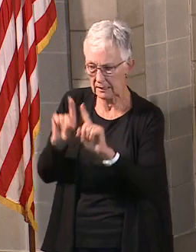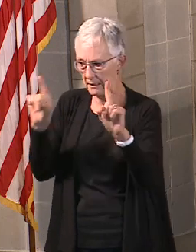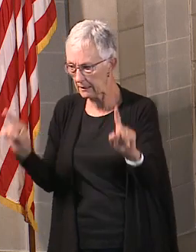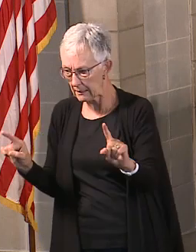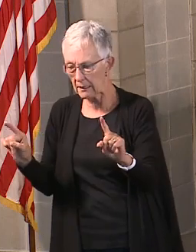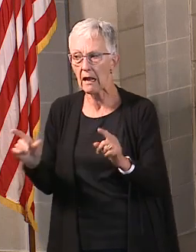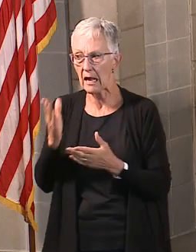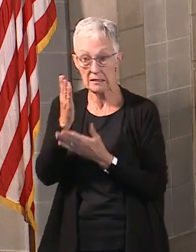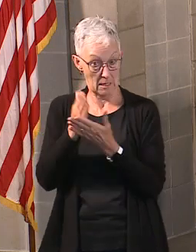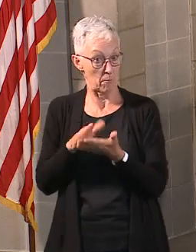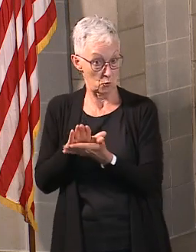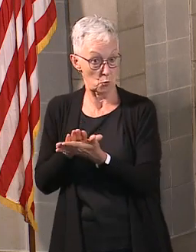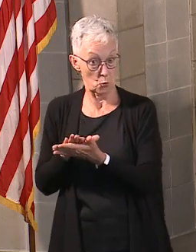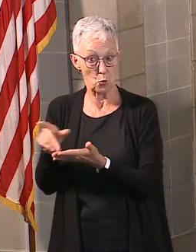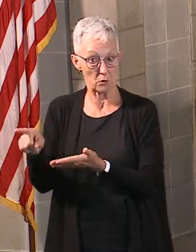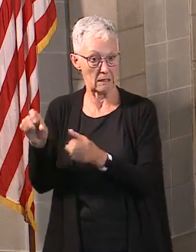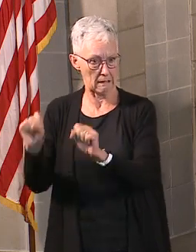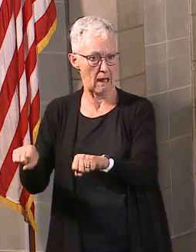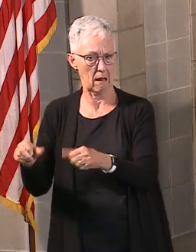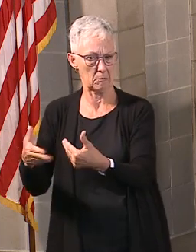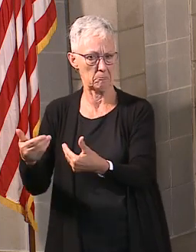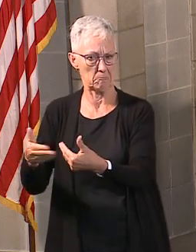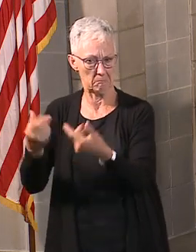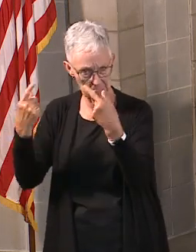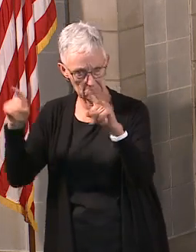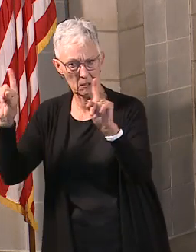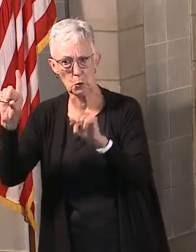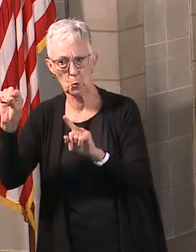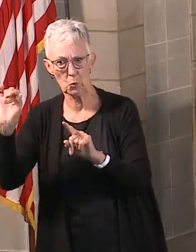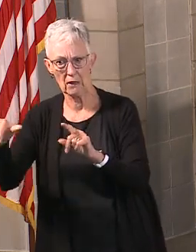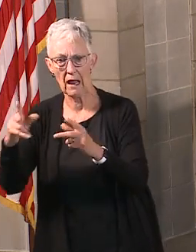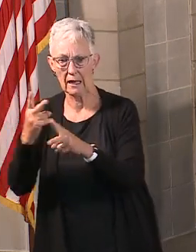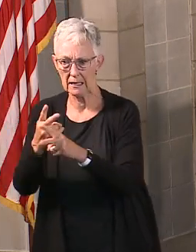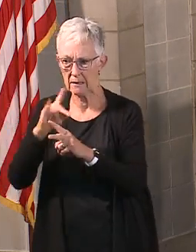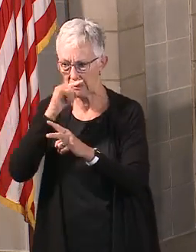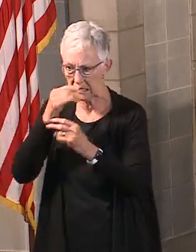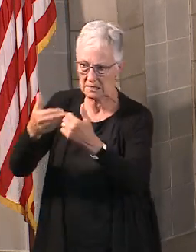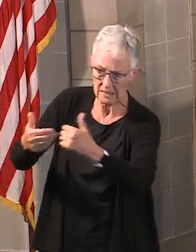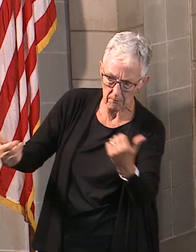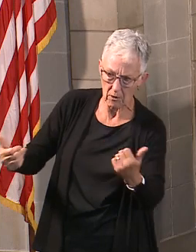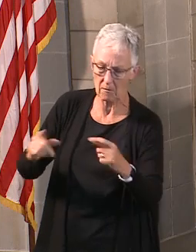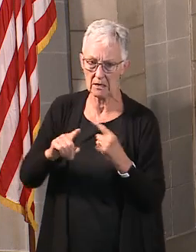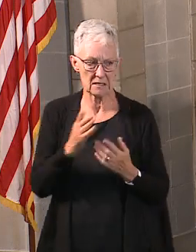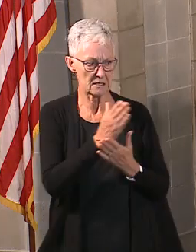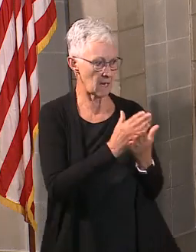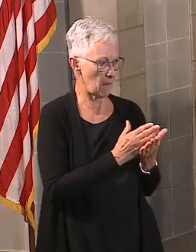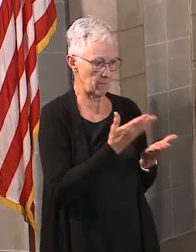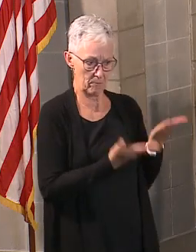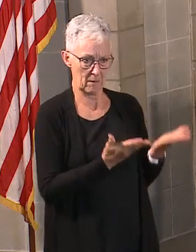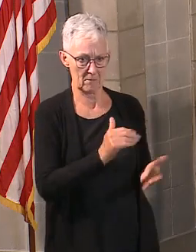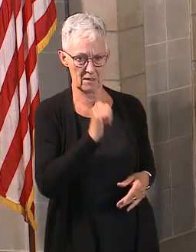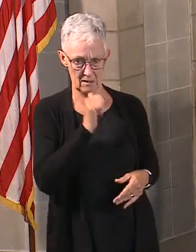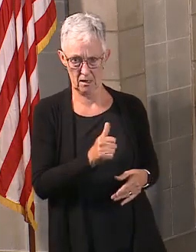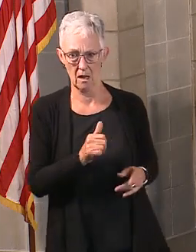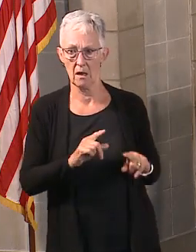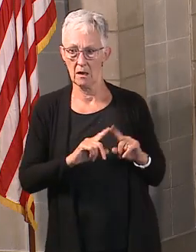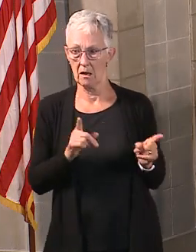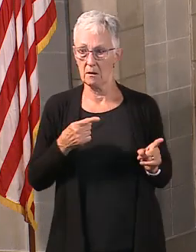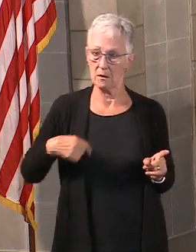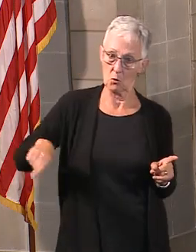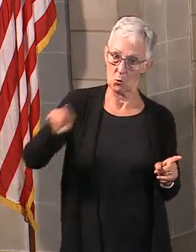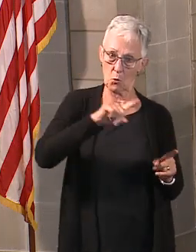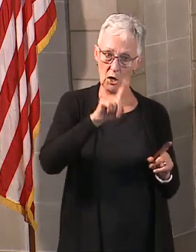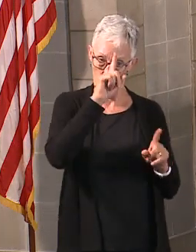So we ask for parents really to kind of work together. Remember, this is going to be a difficult time for everybody. But we all have the goal of making sure that the kids